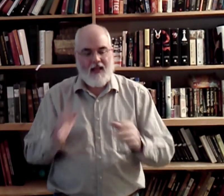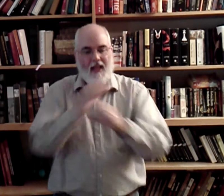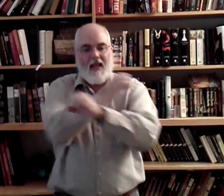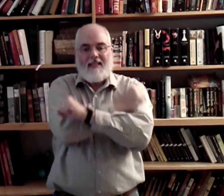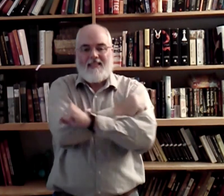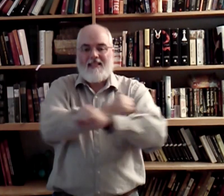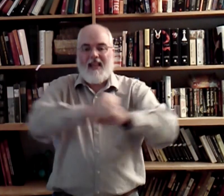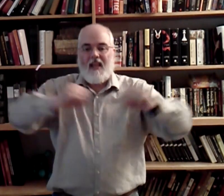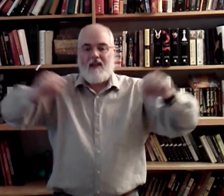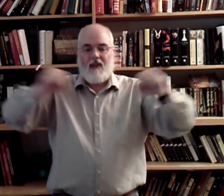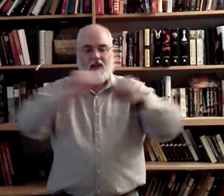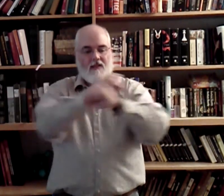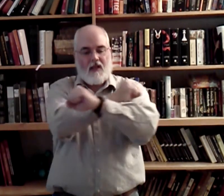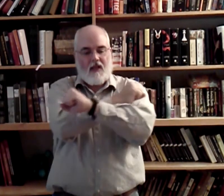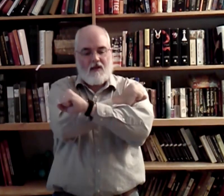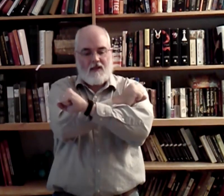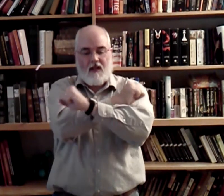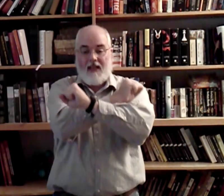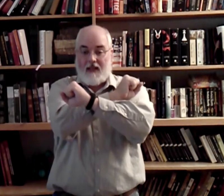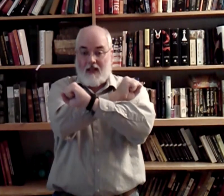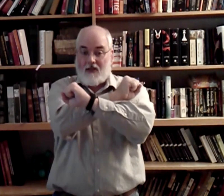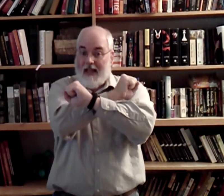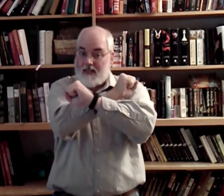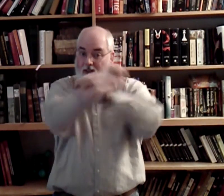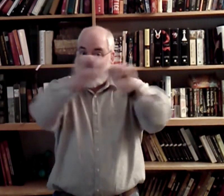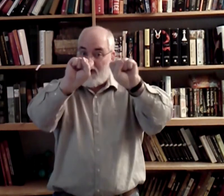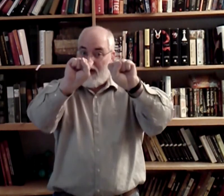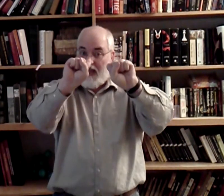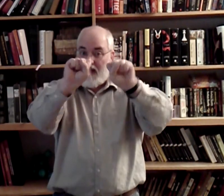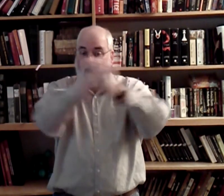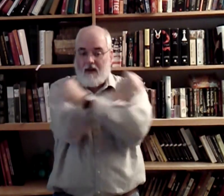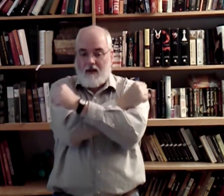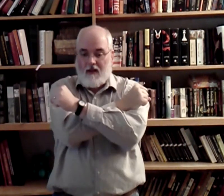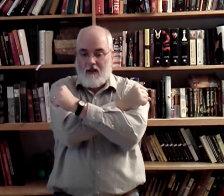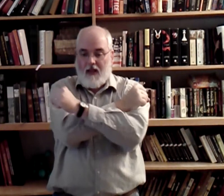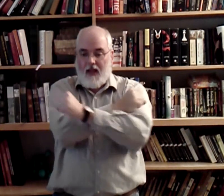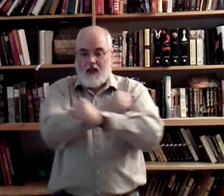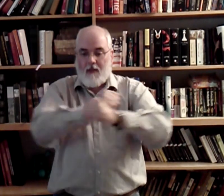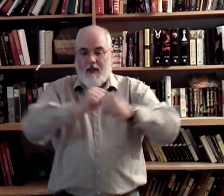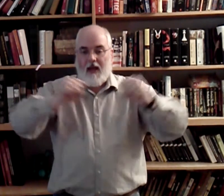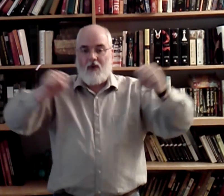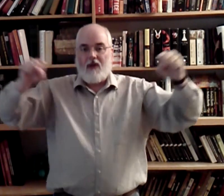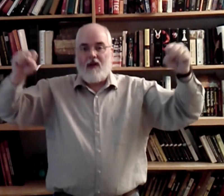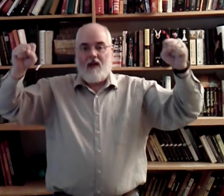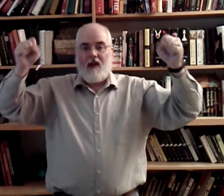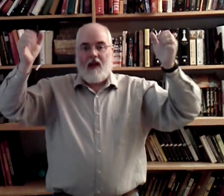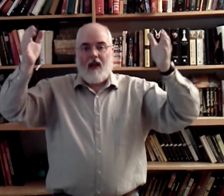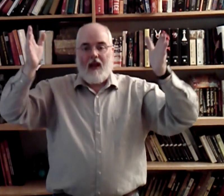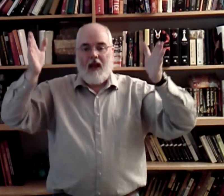Save. Save is the letter S's on your hand. Coming out. And